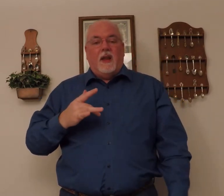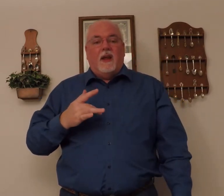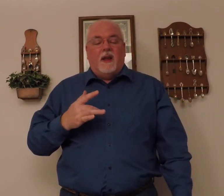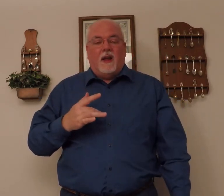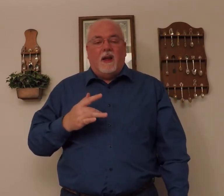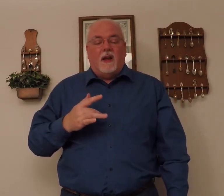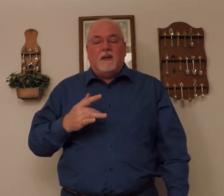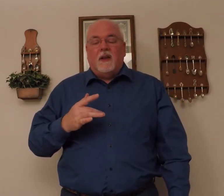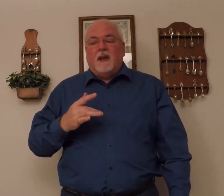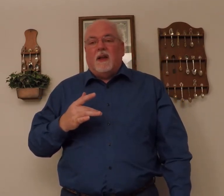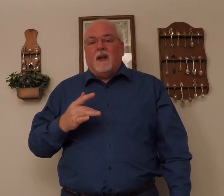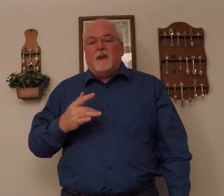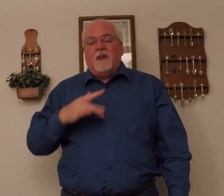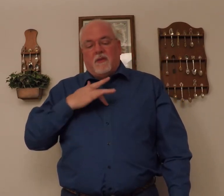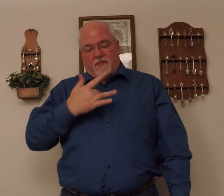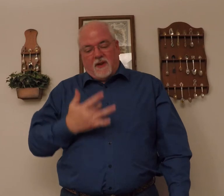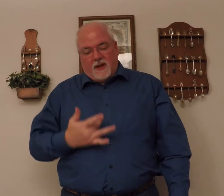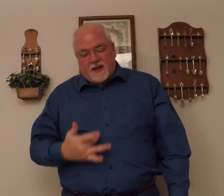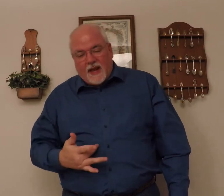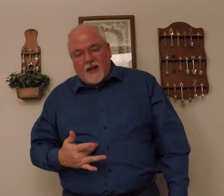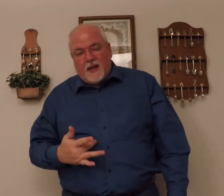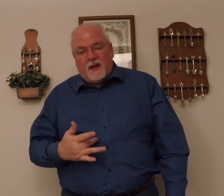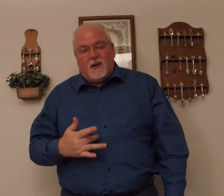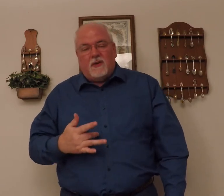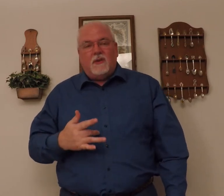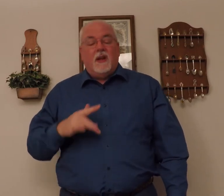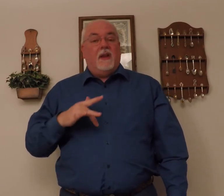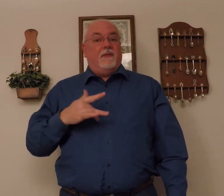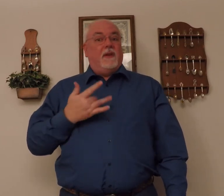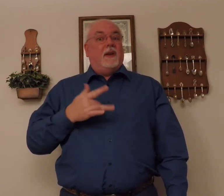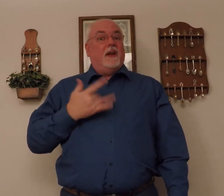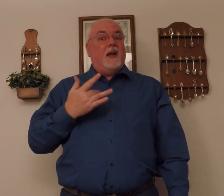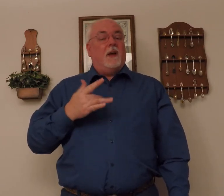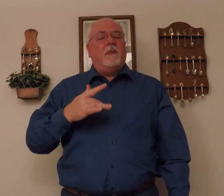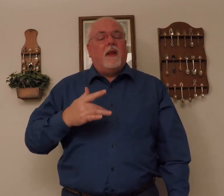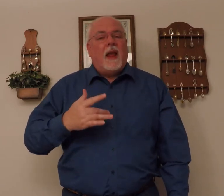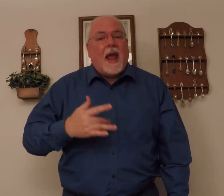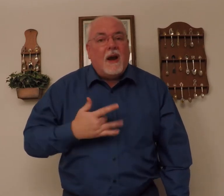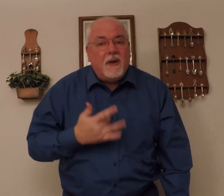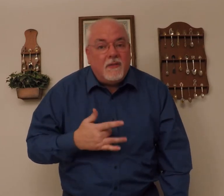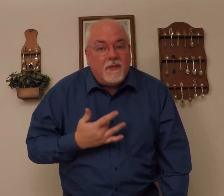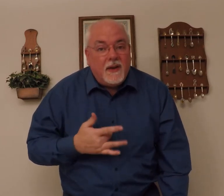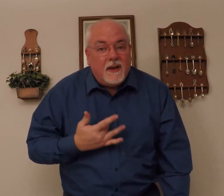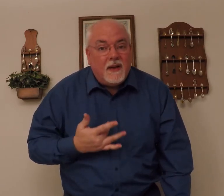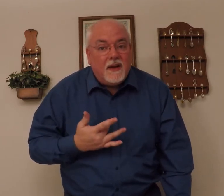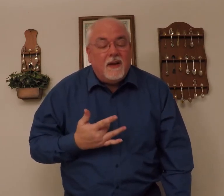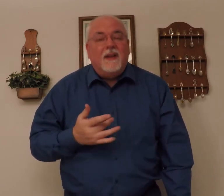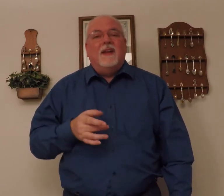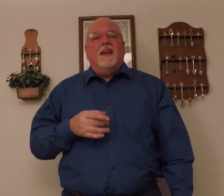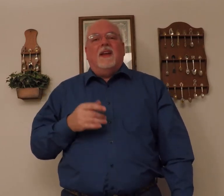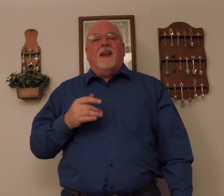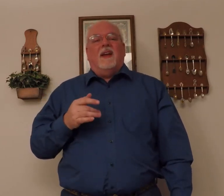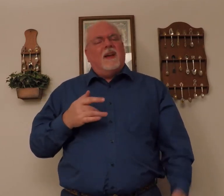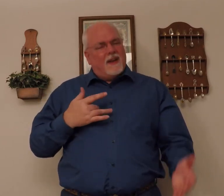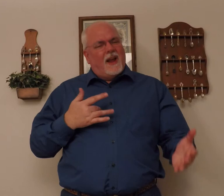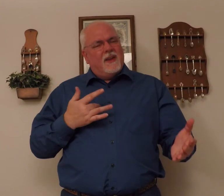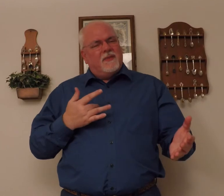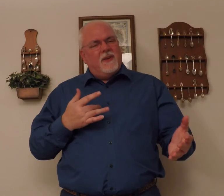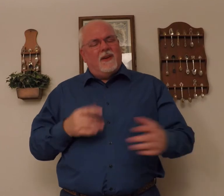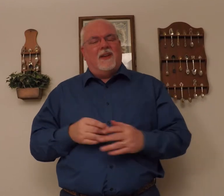feeling down, feeling up. How are you feeling? How are you feeling?